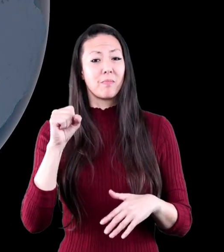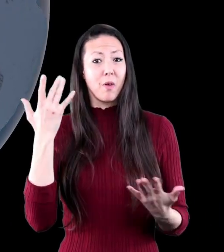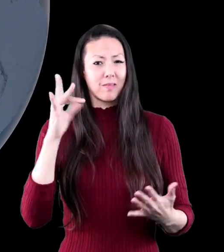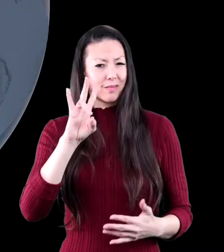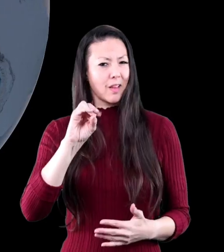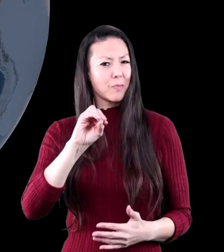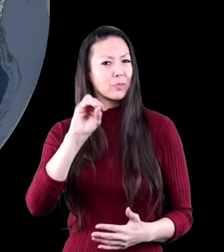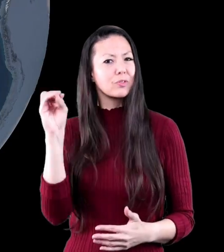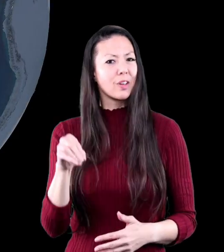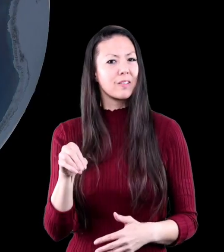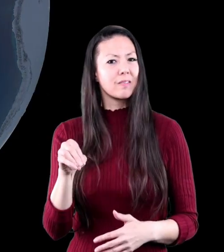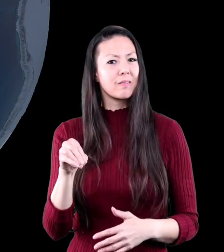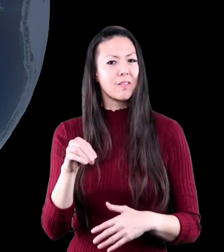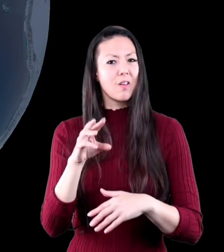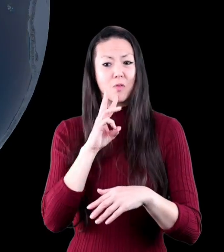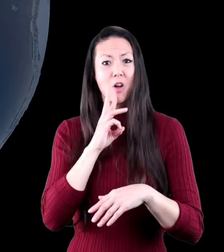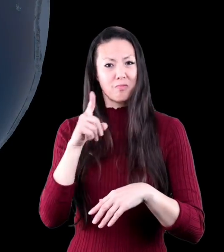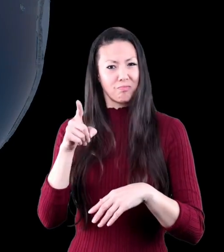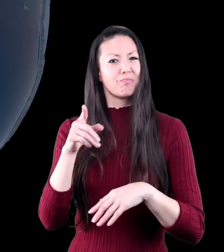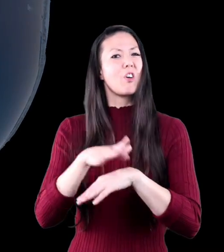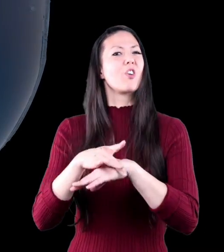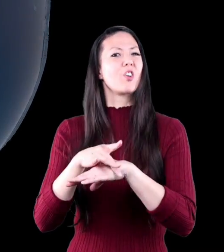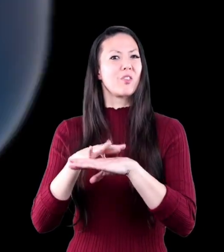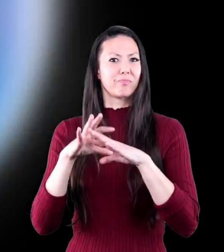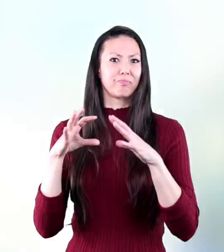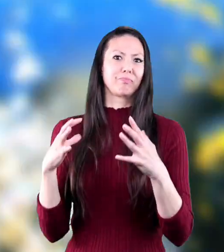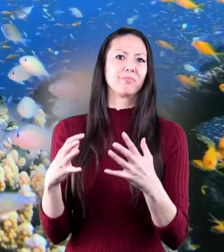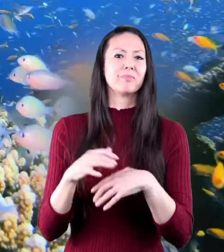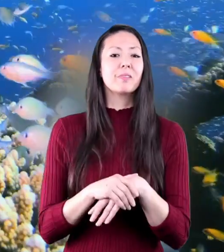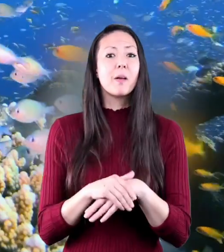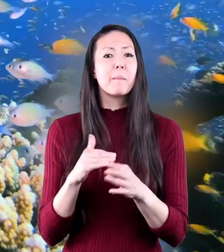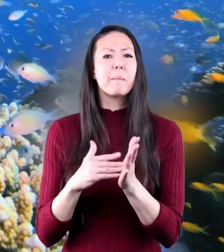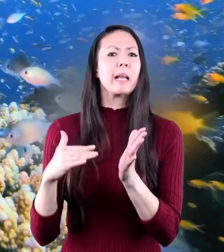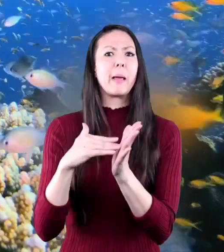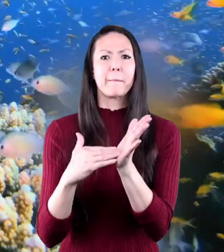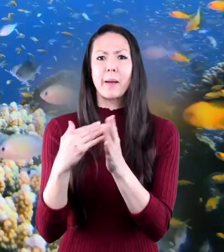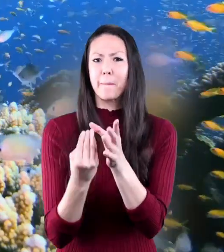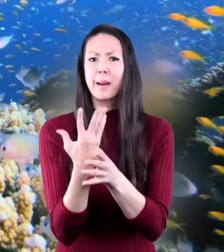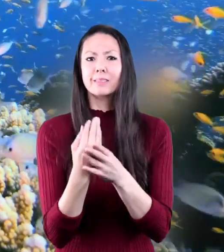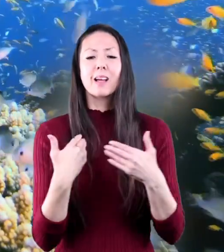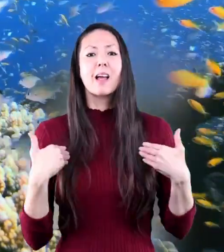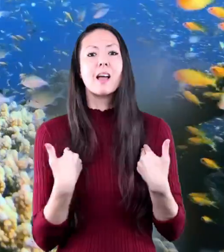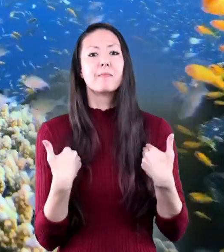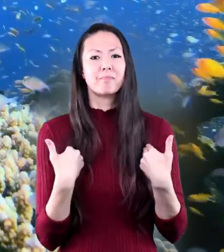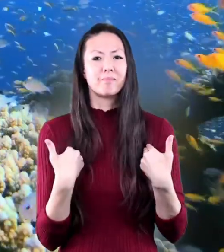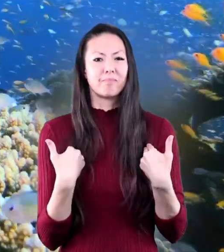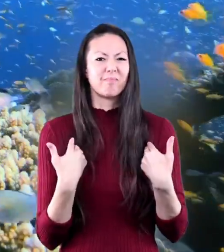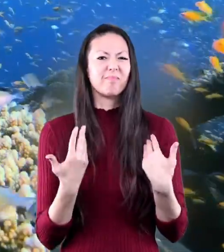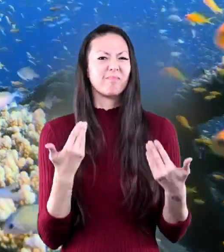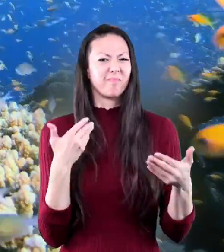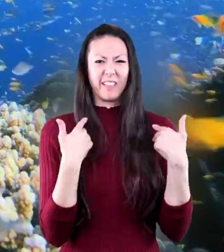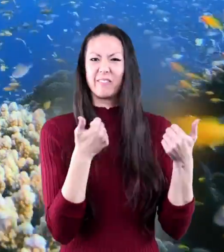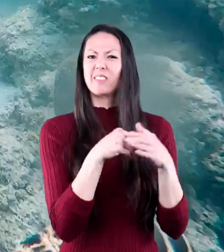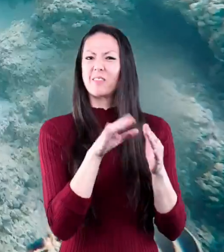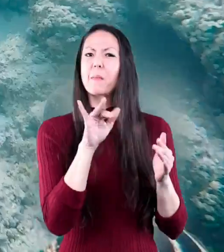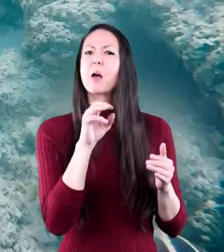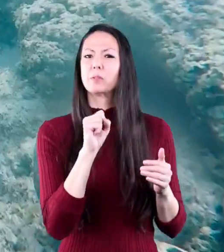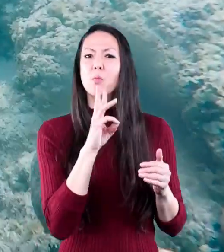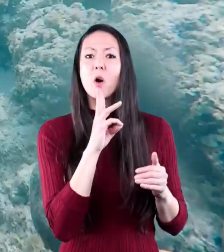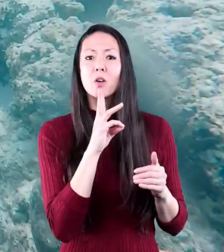70 percent of earth is covered in water millions of plants and animals live in aquatic biomes these biomes